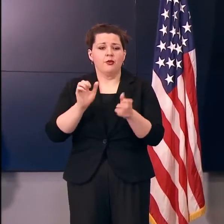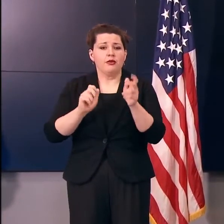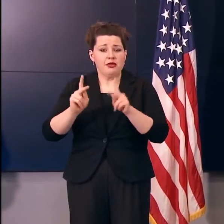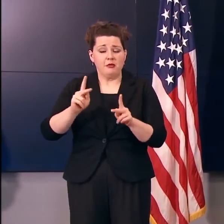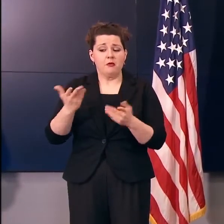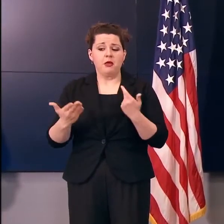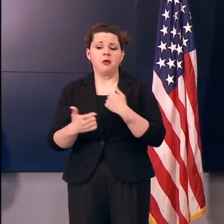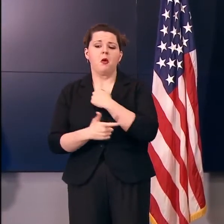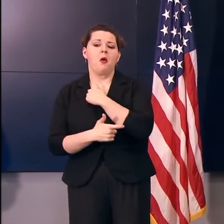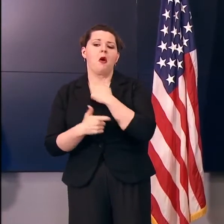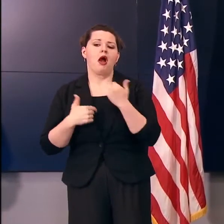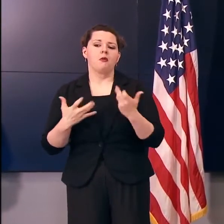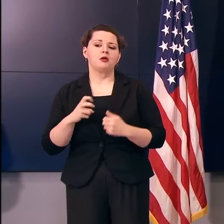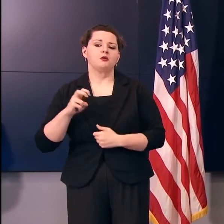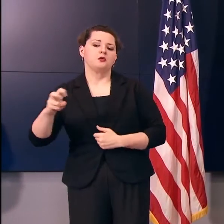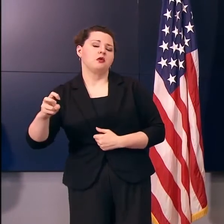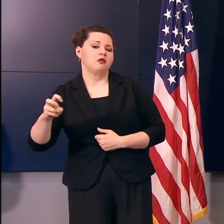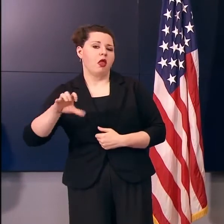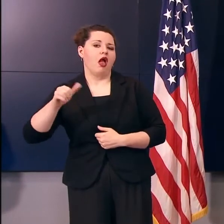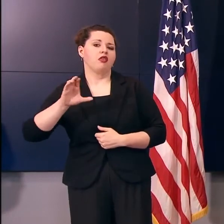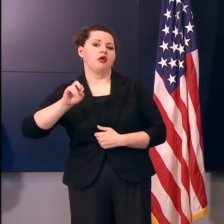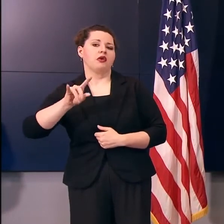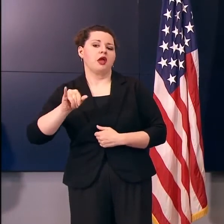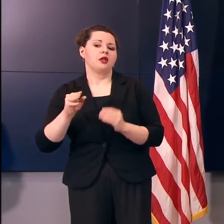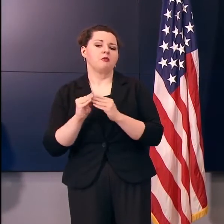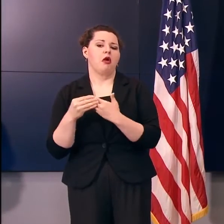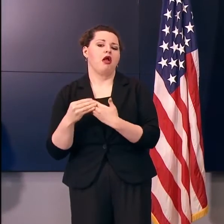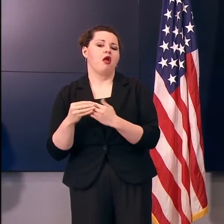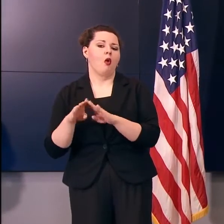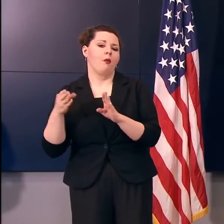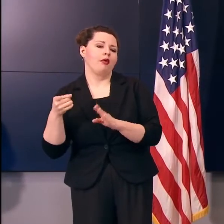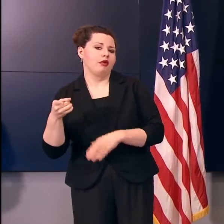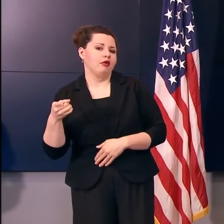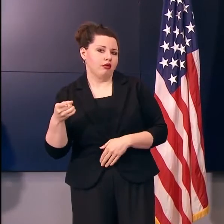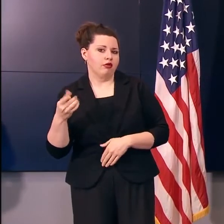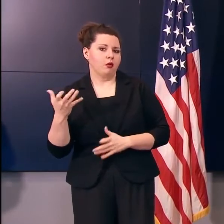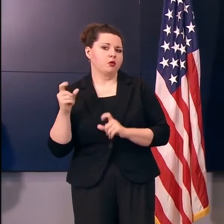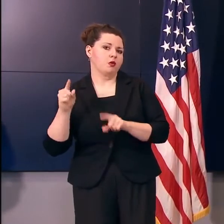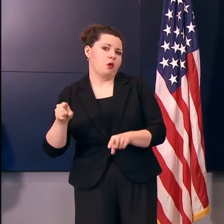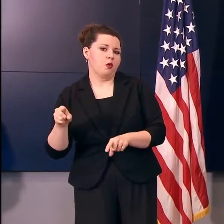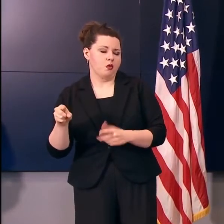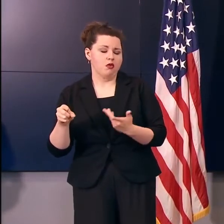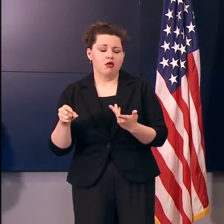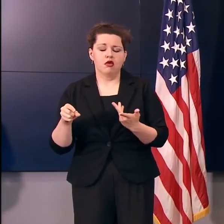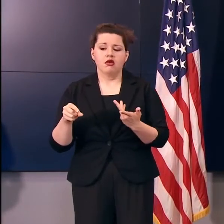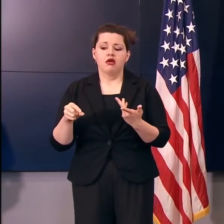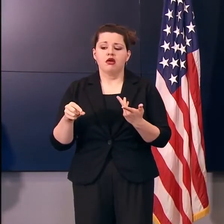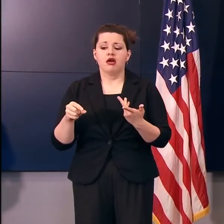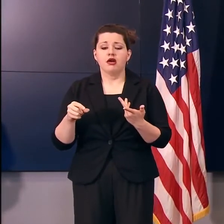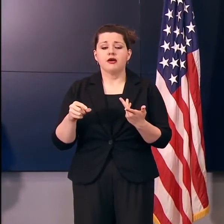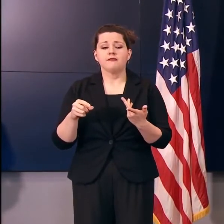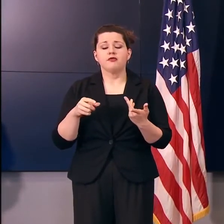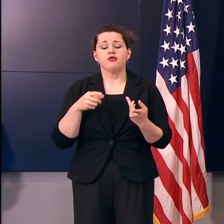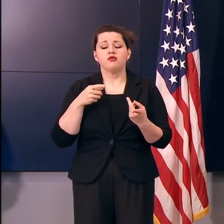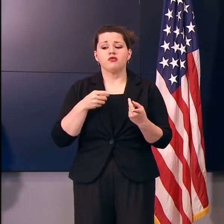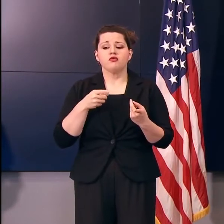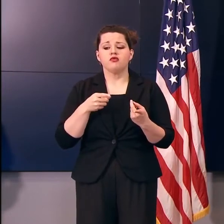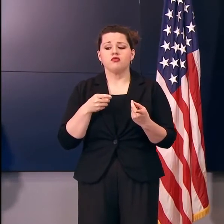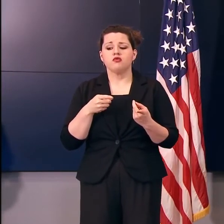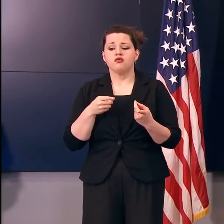that are going to remain under restrictions to some that have been reopened, at least partially reopened. You talked about